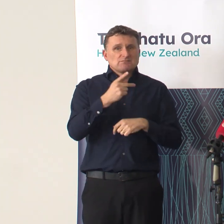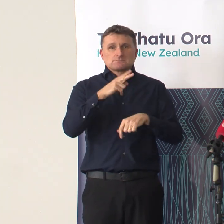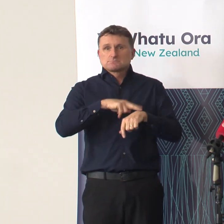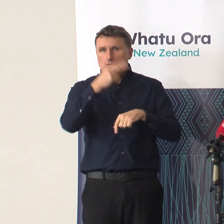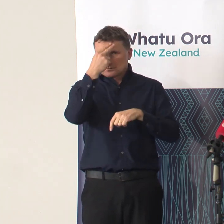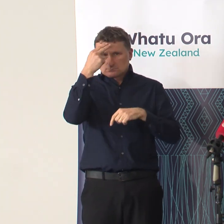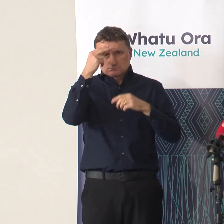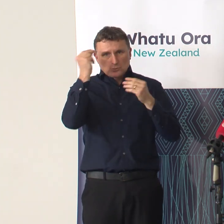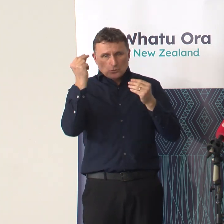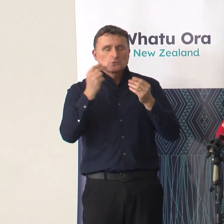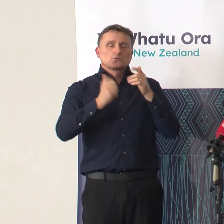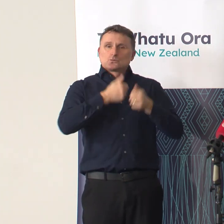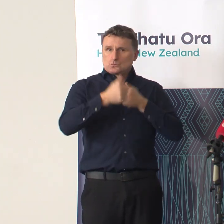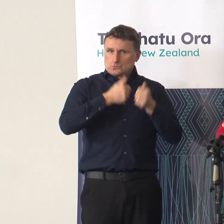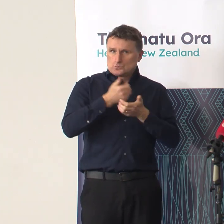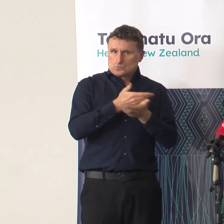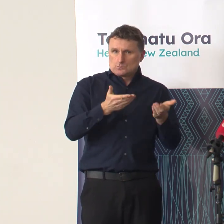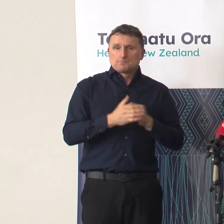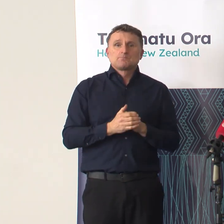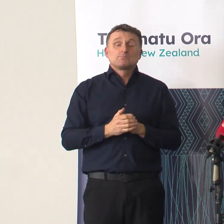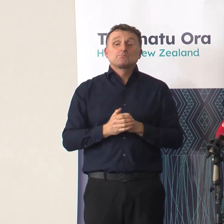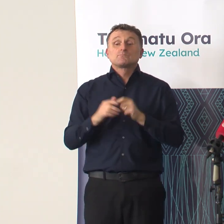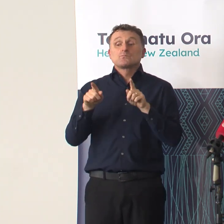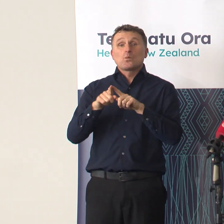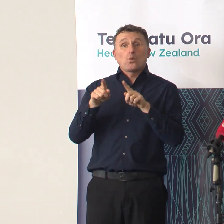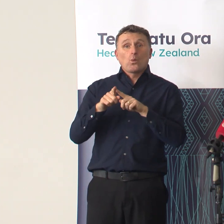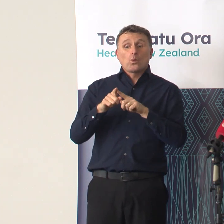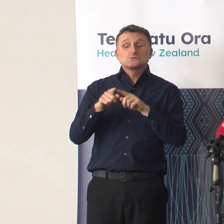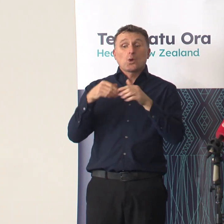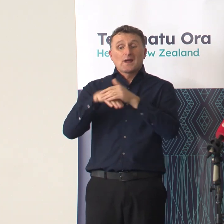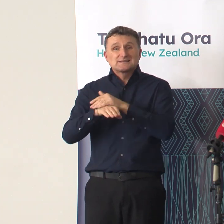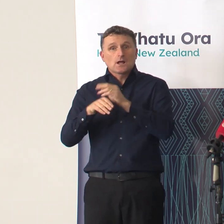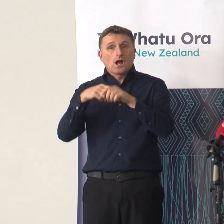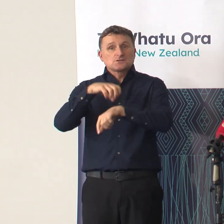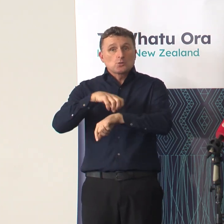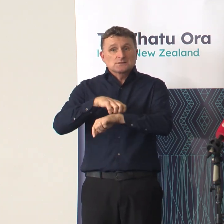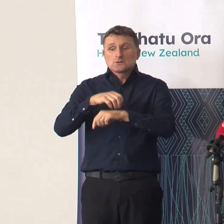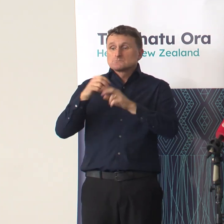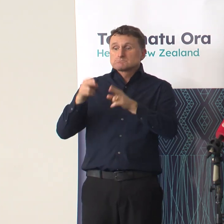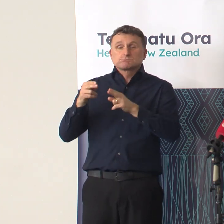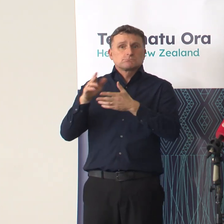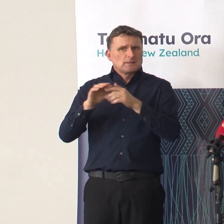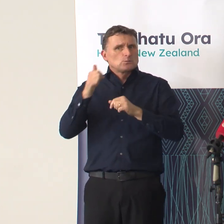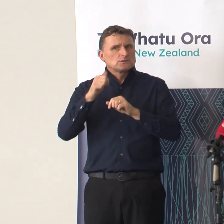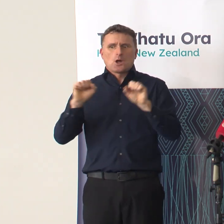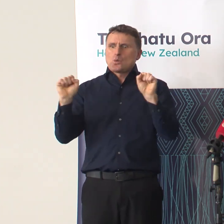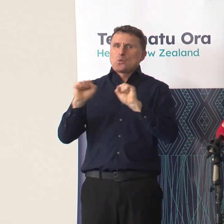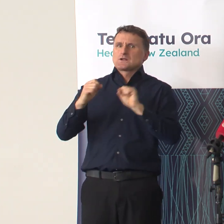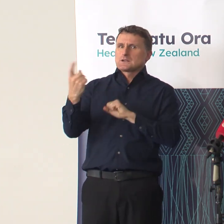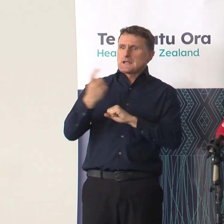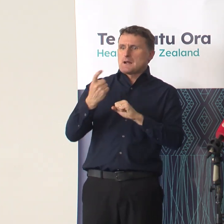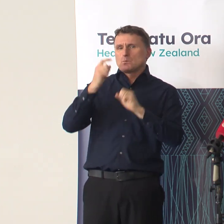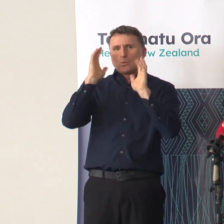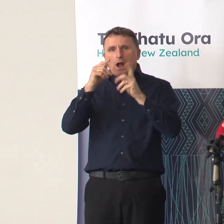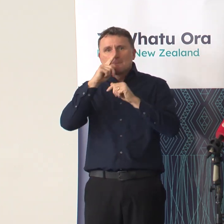capacity. The health sector has planned for a challenging winter. We've got it and as a result of the planning my